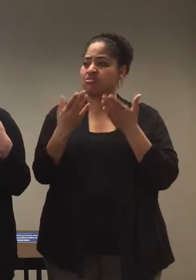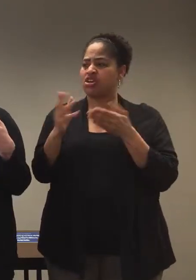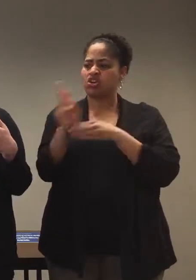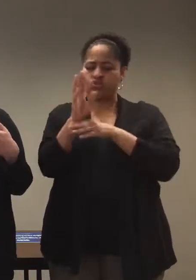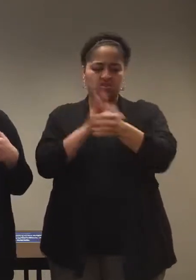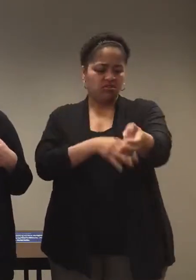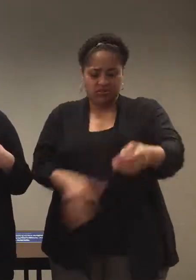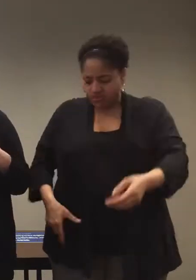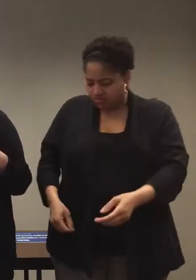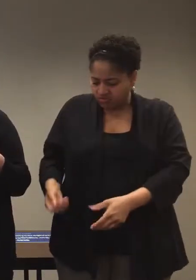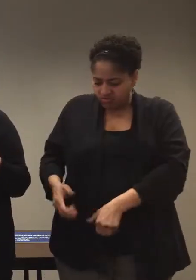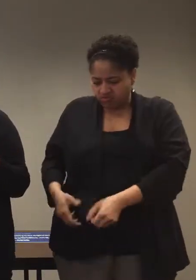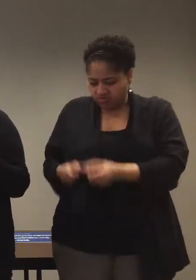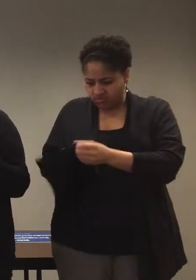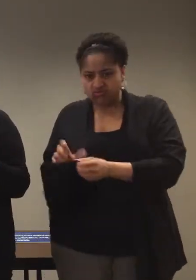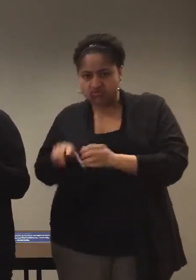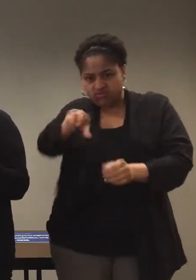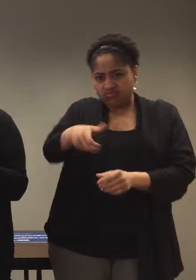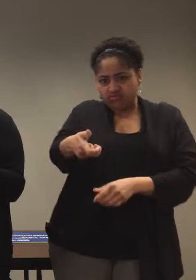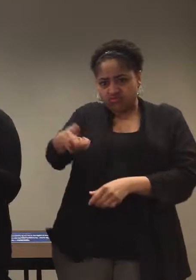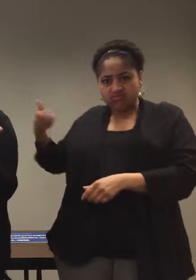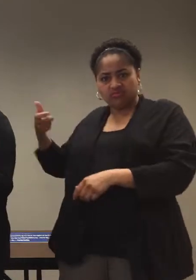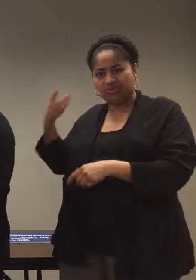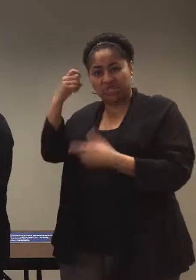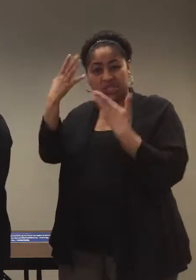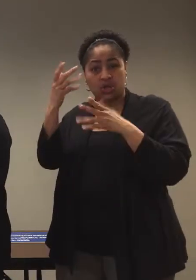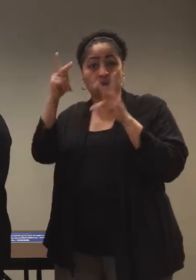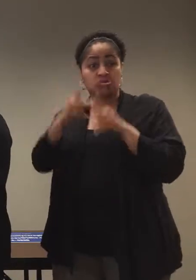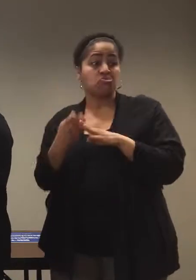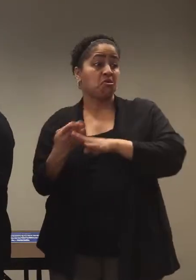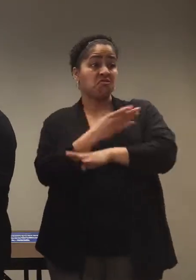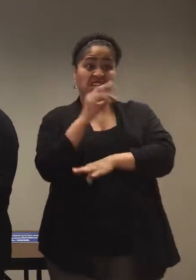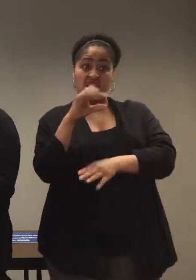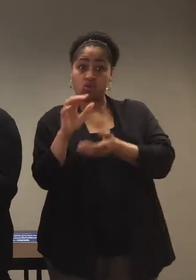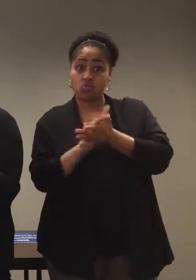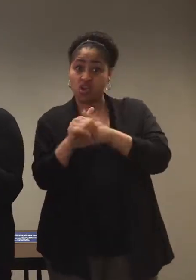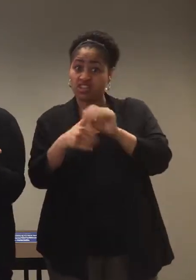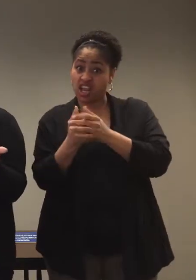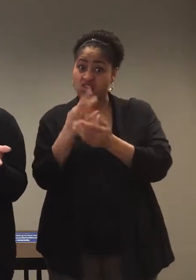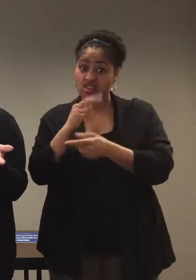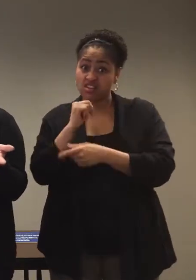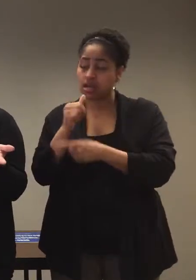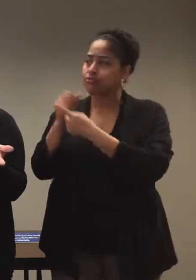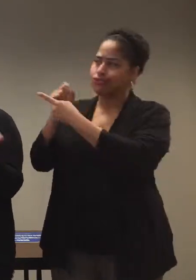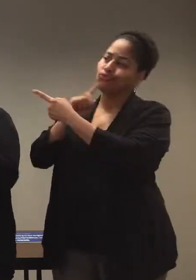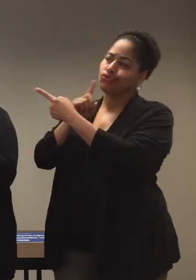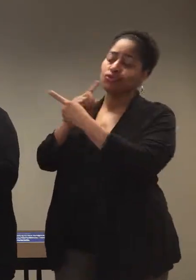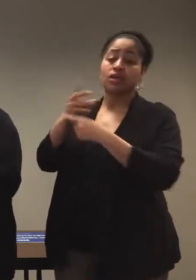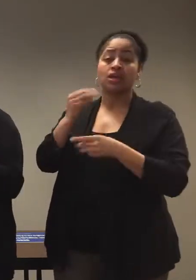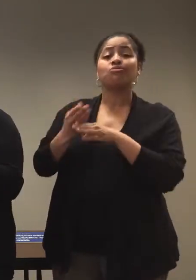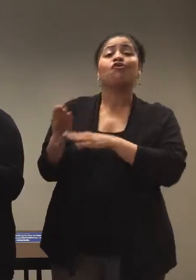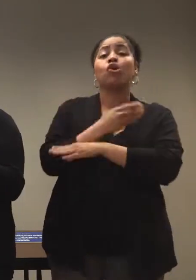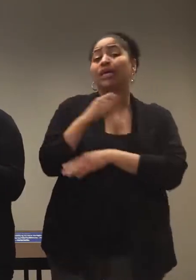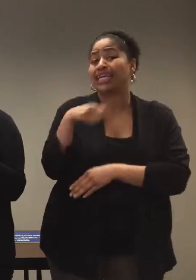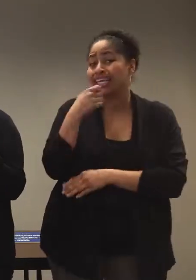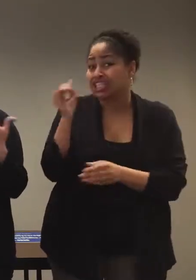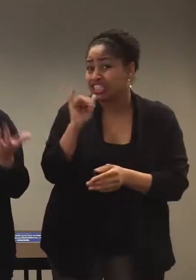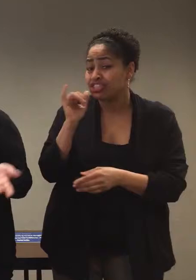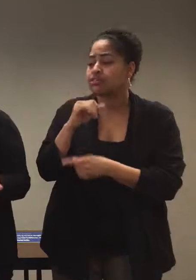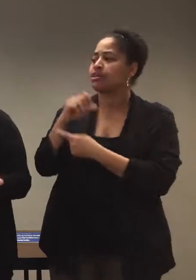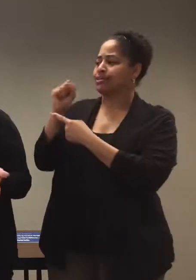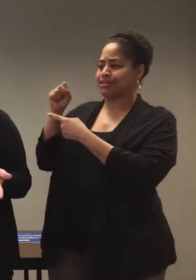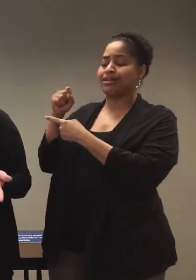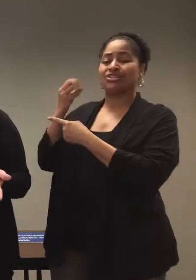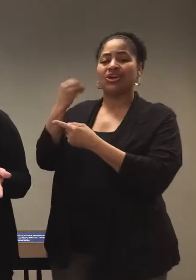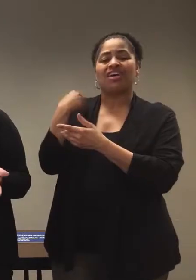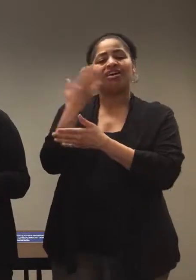maybe like use our sweater to open up the door handle because you don't know what the person before you did. That's very true. And then before we eat. Exactly. So like